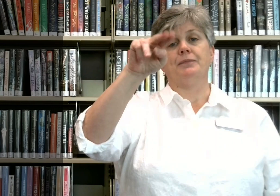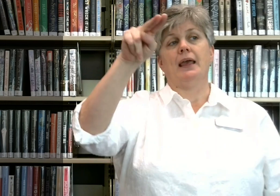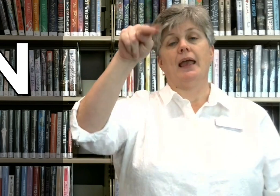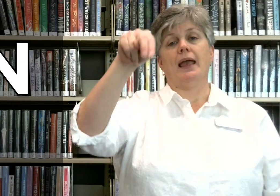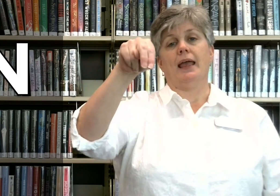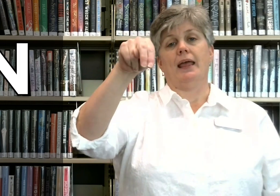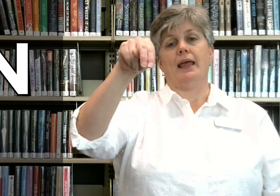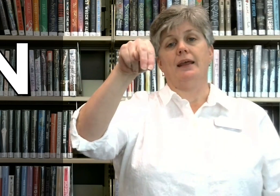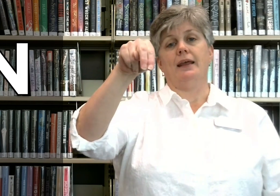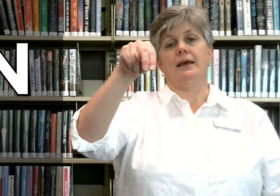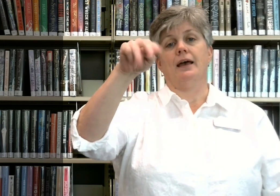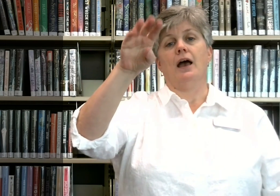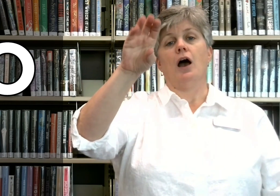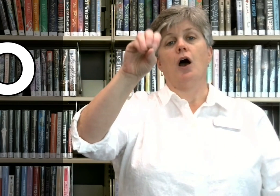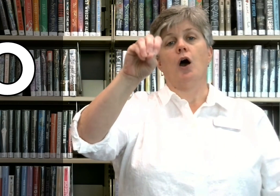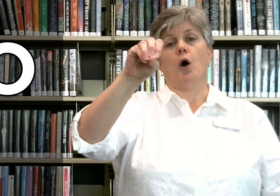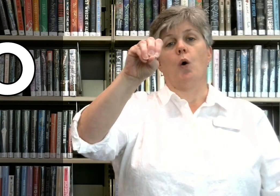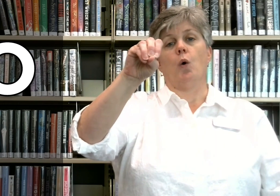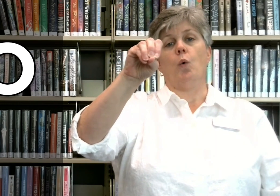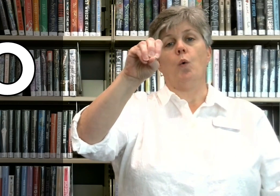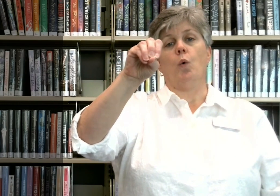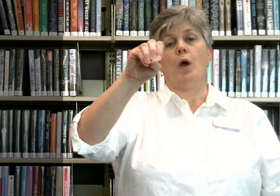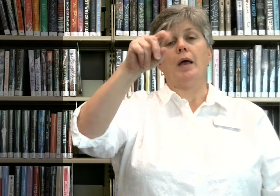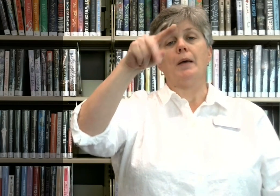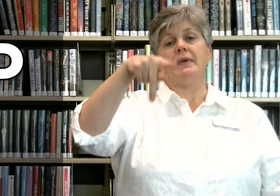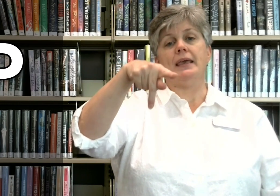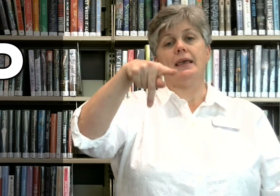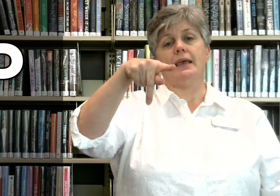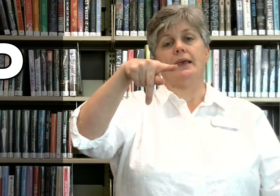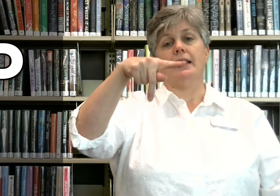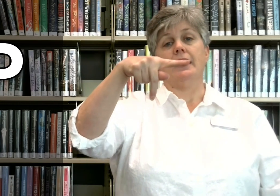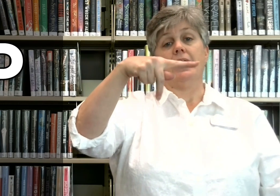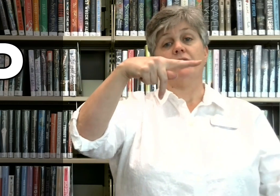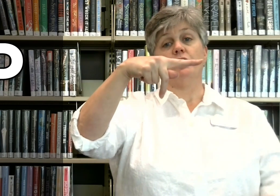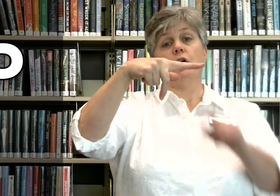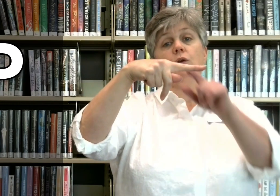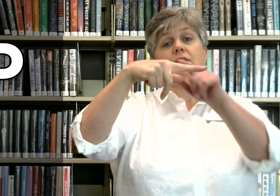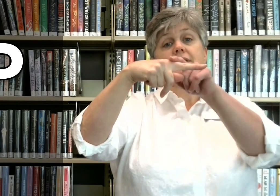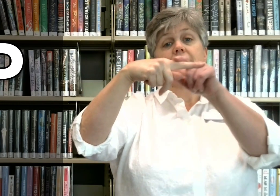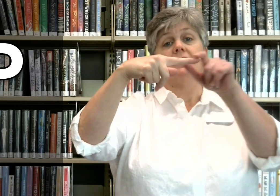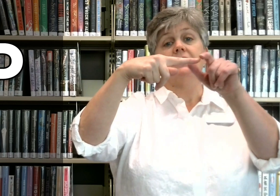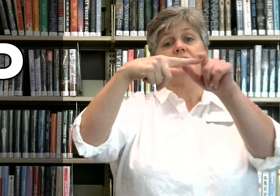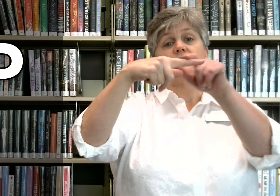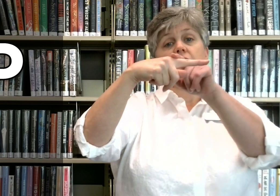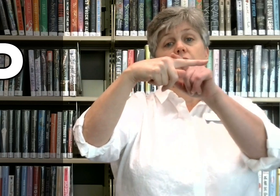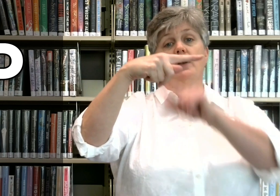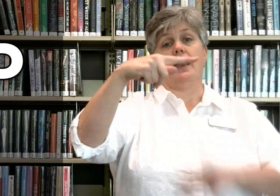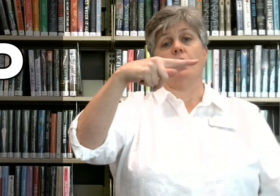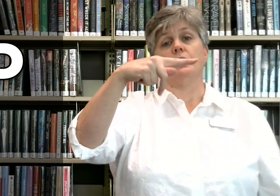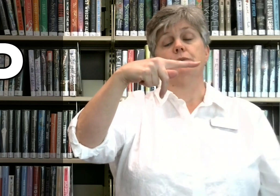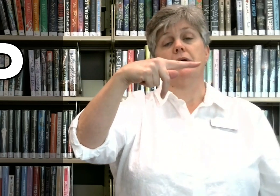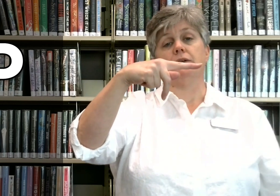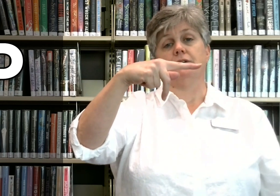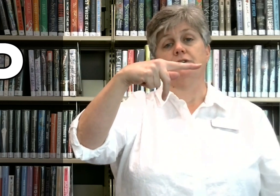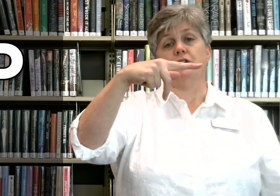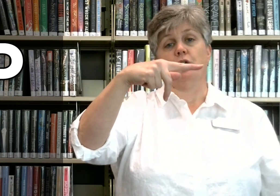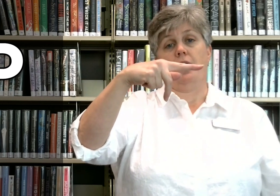N, O, P. If you notice this finger now is parallel to the ground.